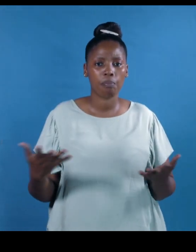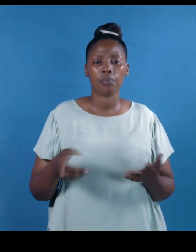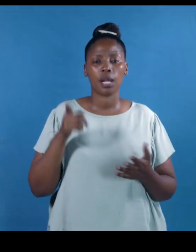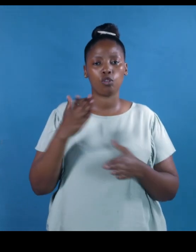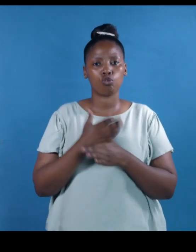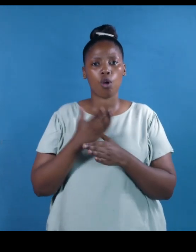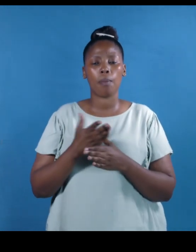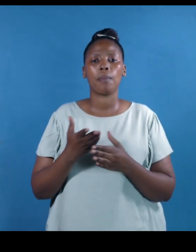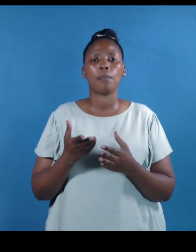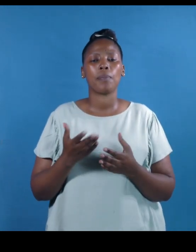we are interested in.